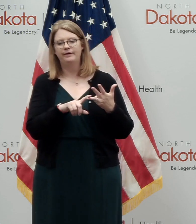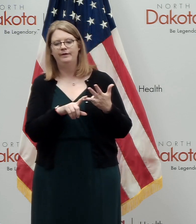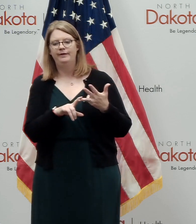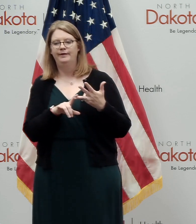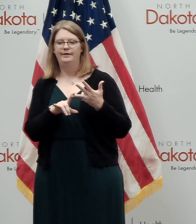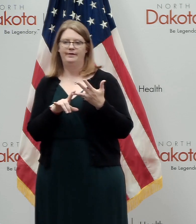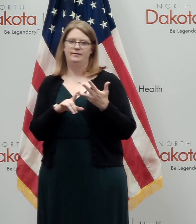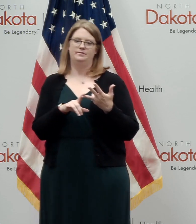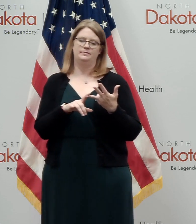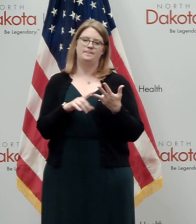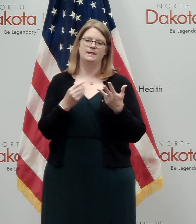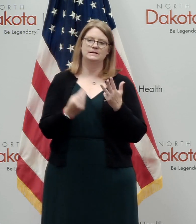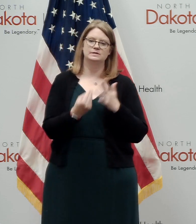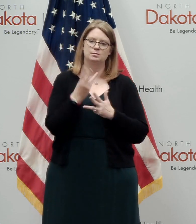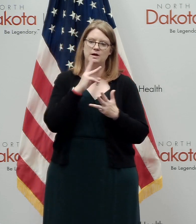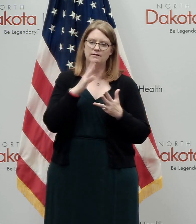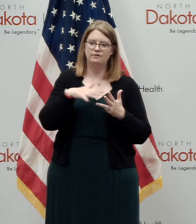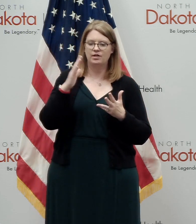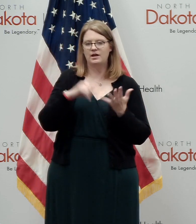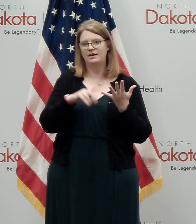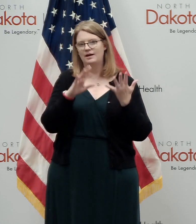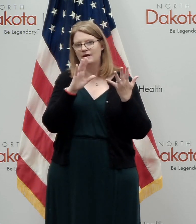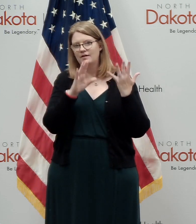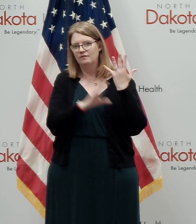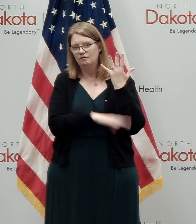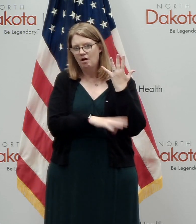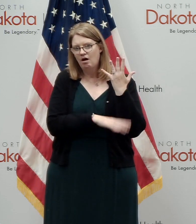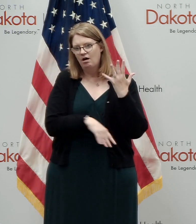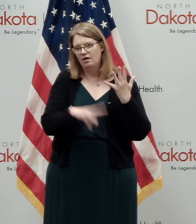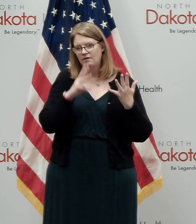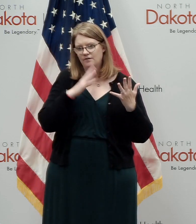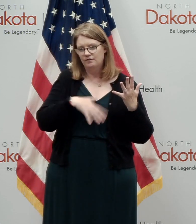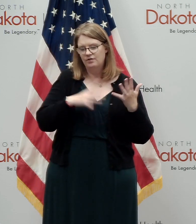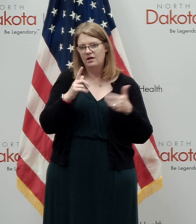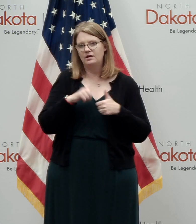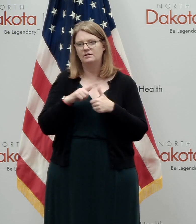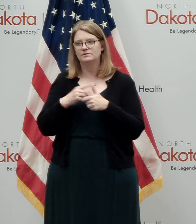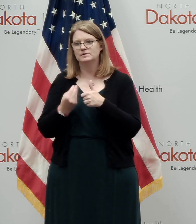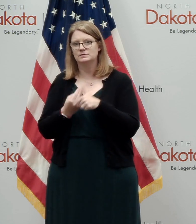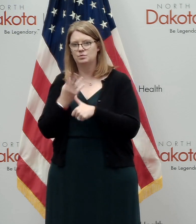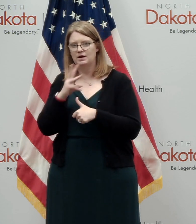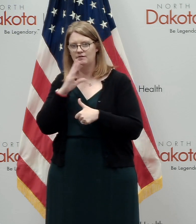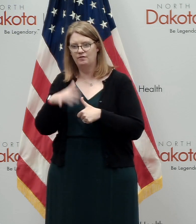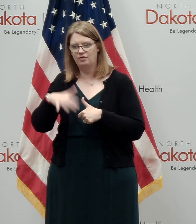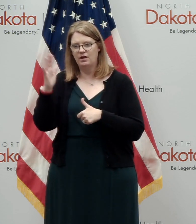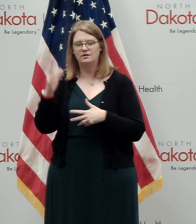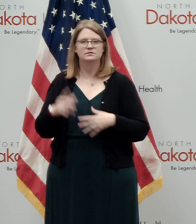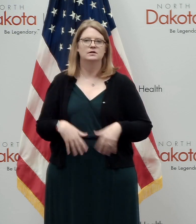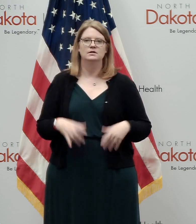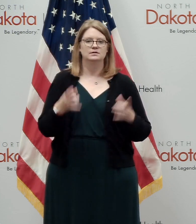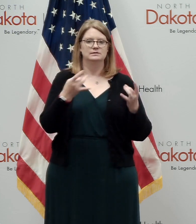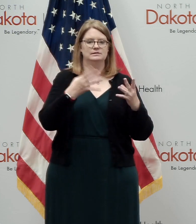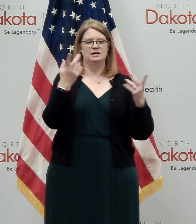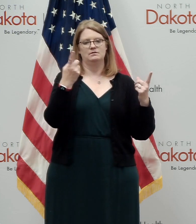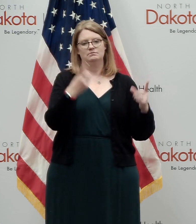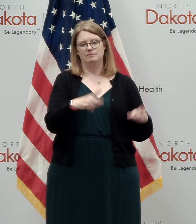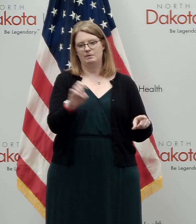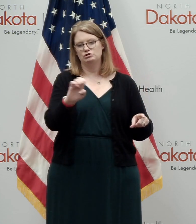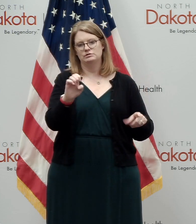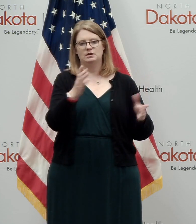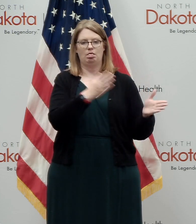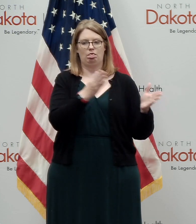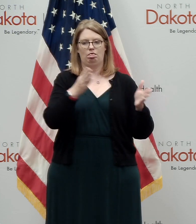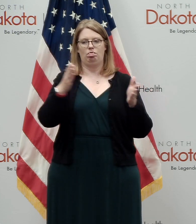got into, you know, spring flooding, fall flooding, spring flooding. Uh, so we've had one disaster declaration, one emergency after